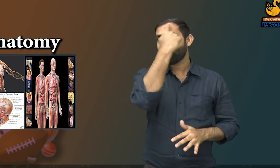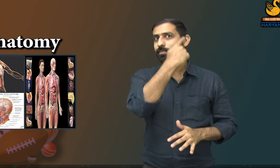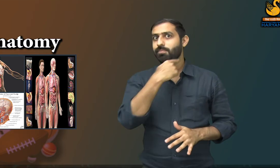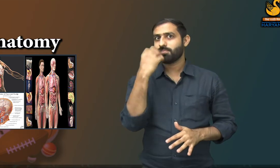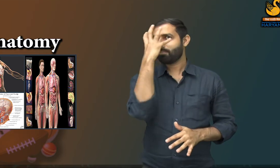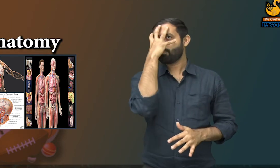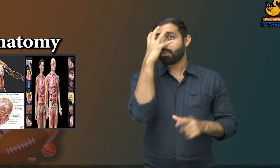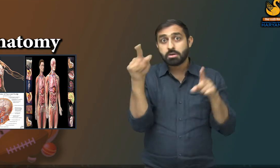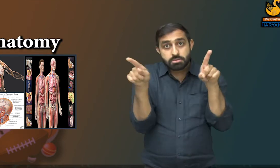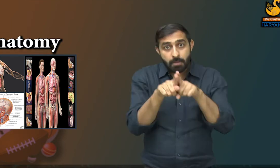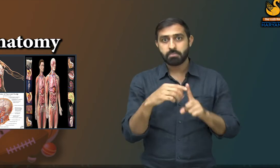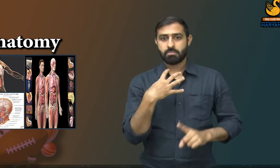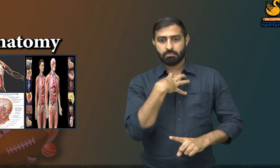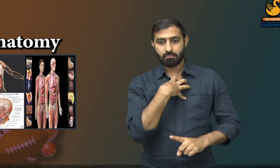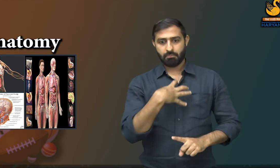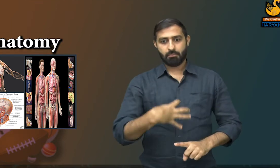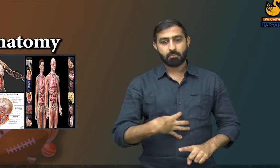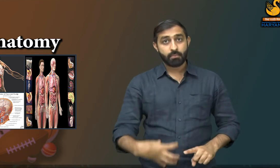structure the same across our body?